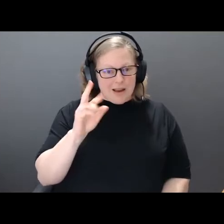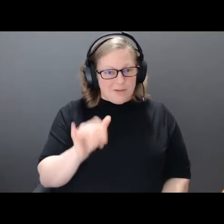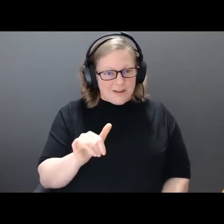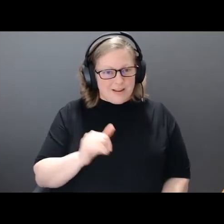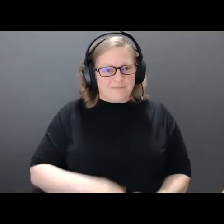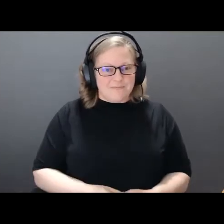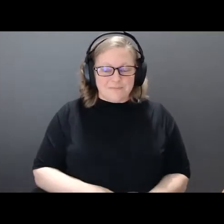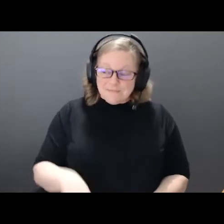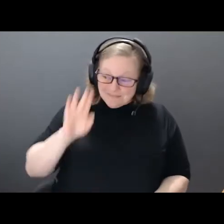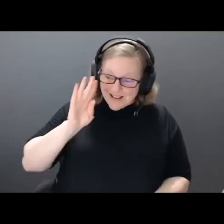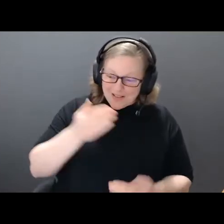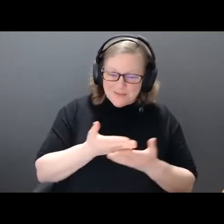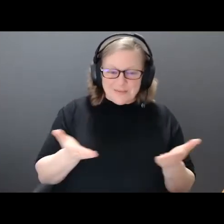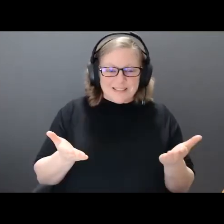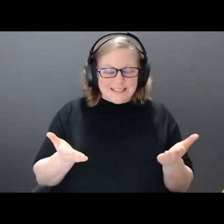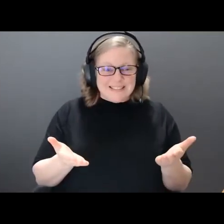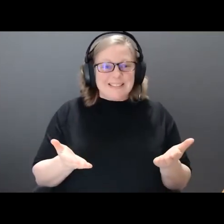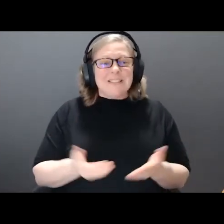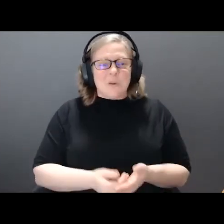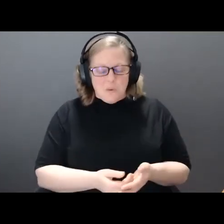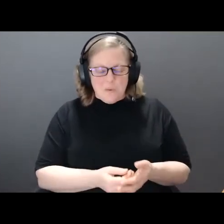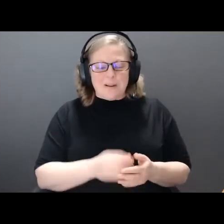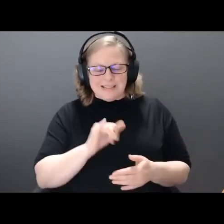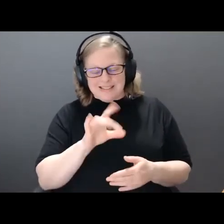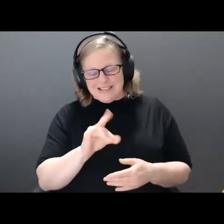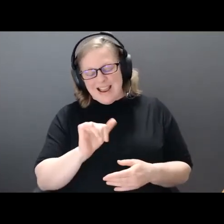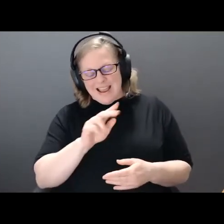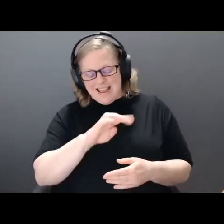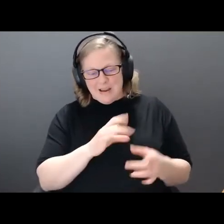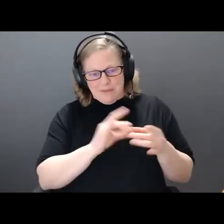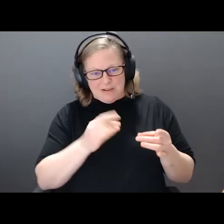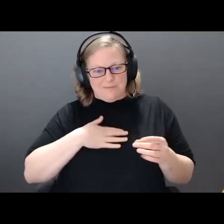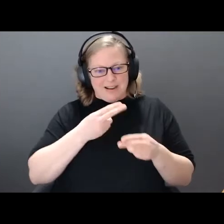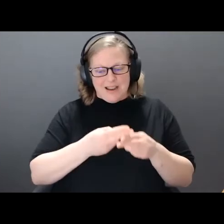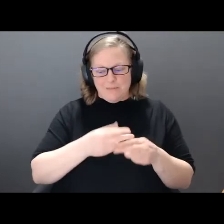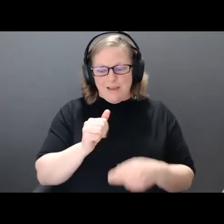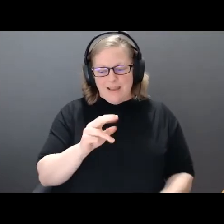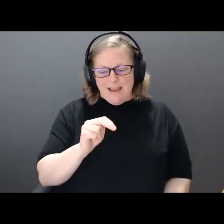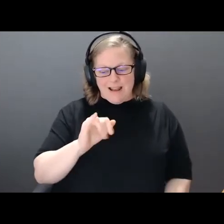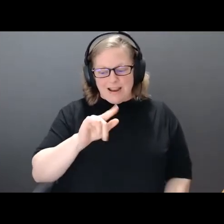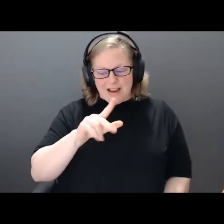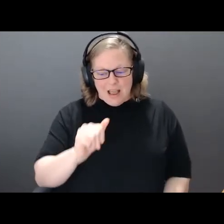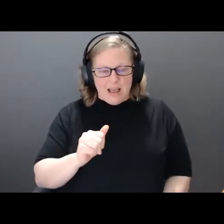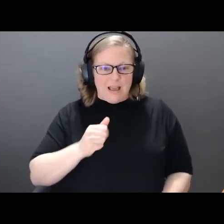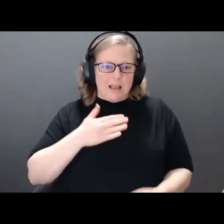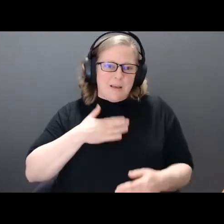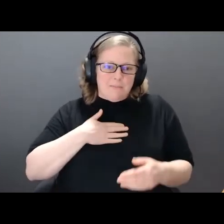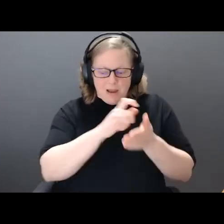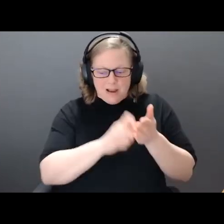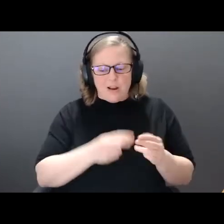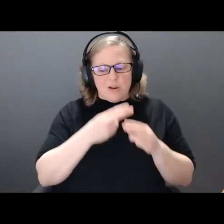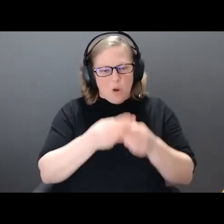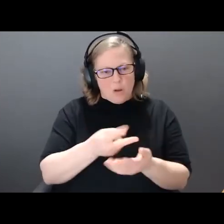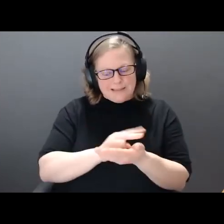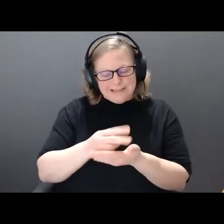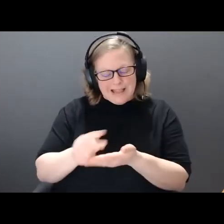Hi, everyone. So like Diane said, my name is Annika Driger, and my piece in the book is called The Dyslexic Diary. So for